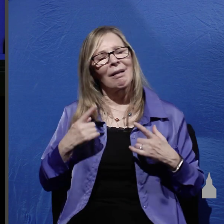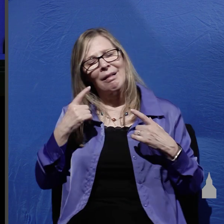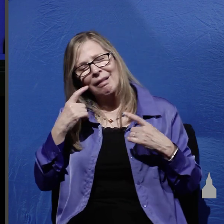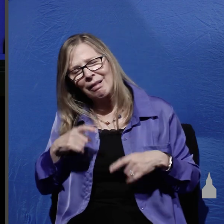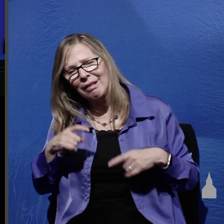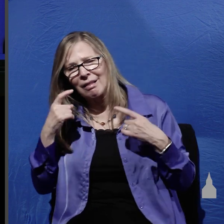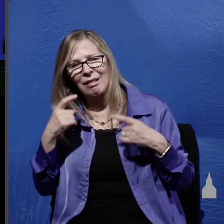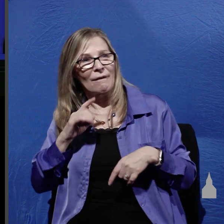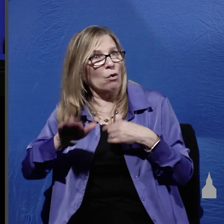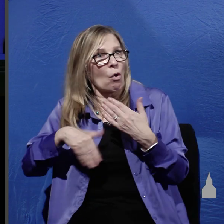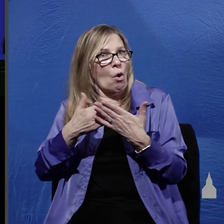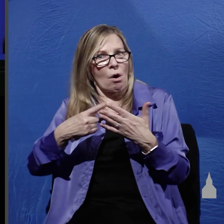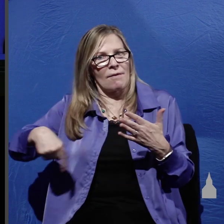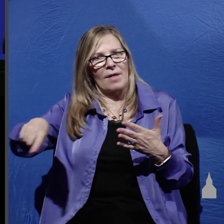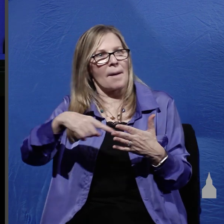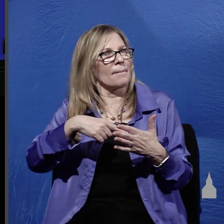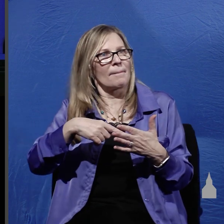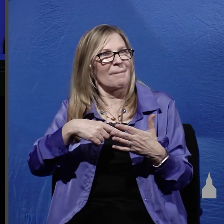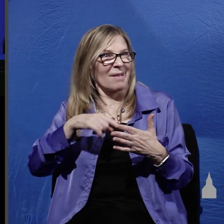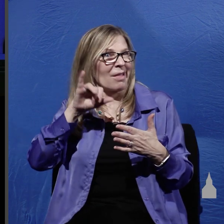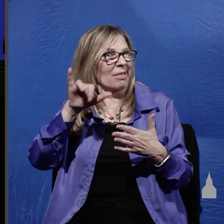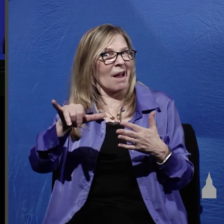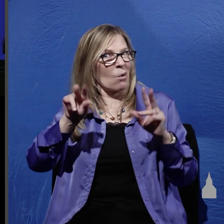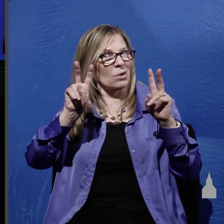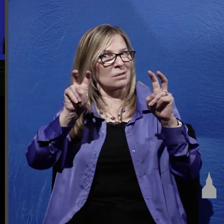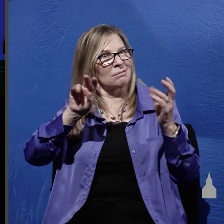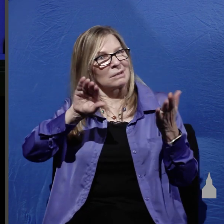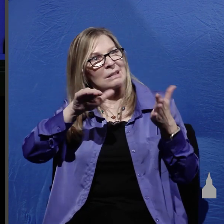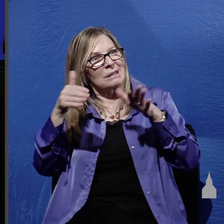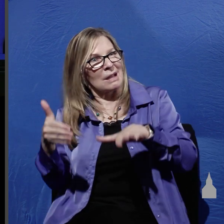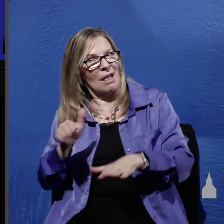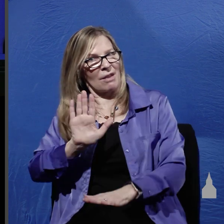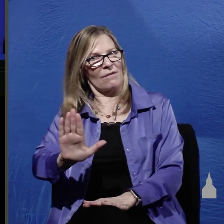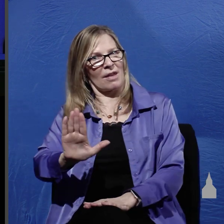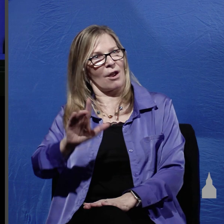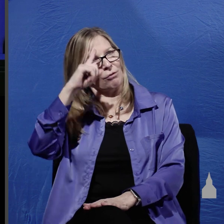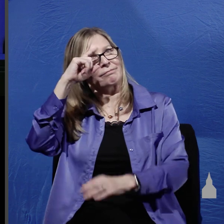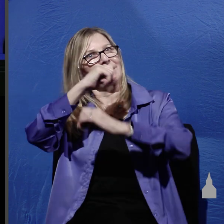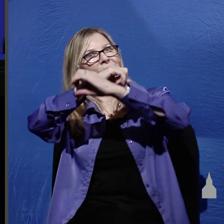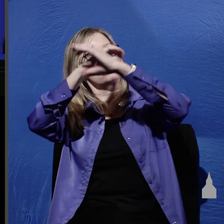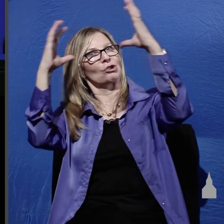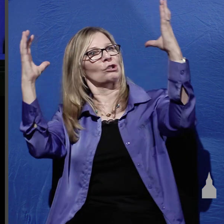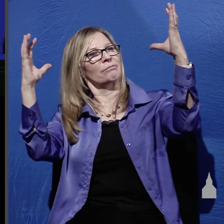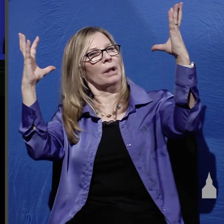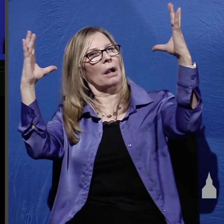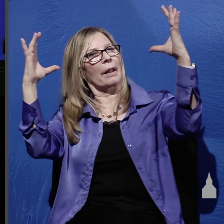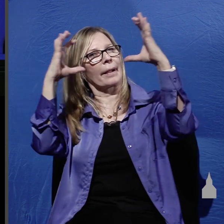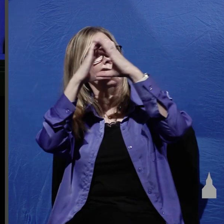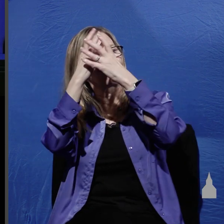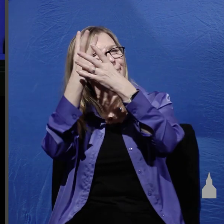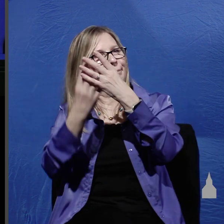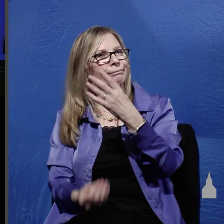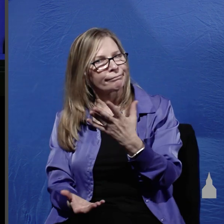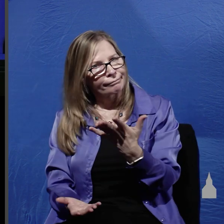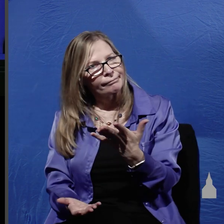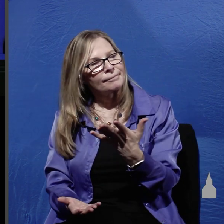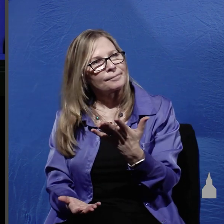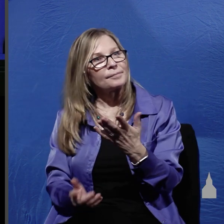this was indeed the death of a vision but God in his mercy didn't allow them to stay in that emotional pit very